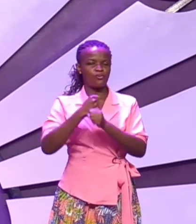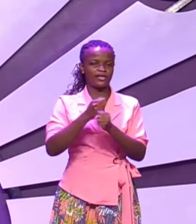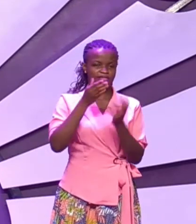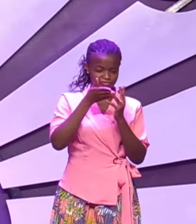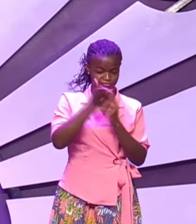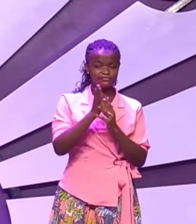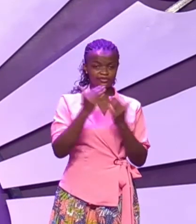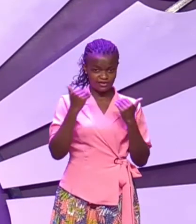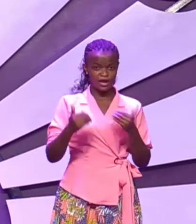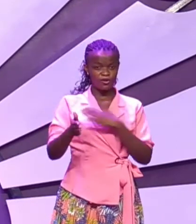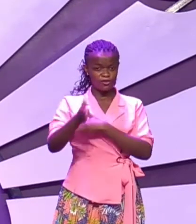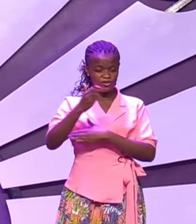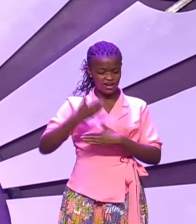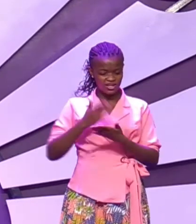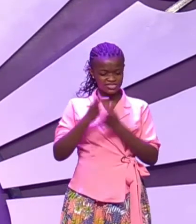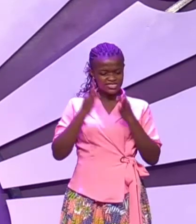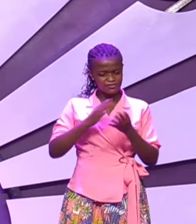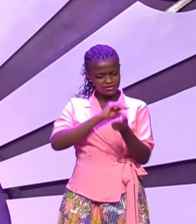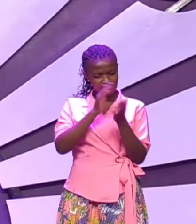God has got something better for you